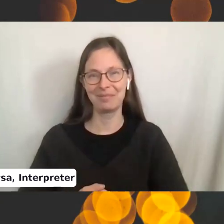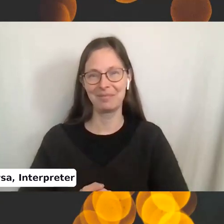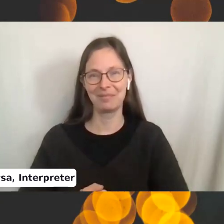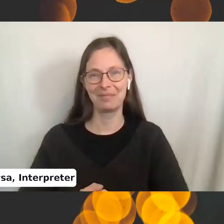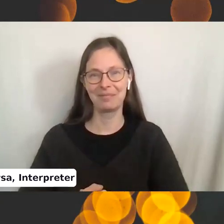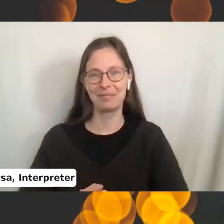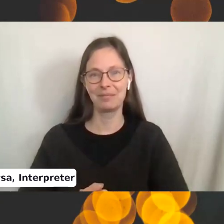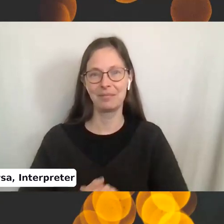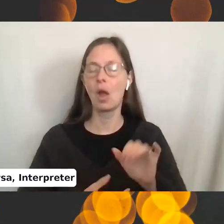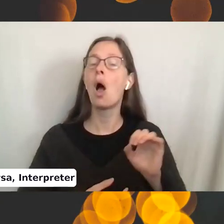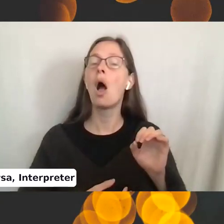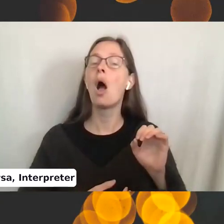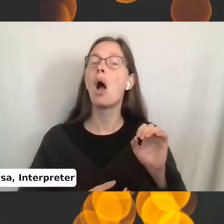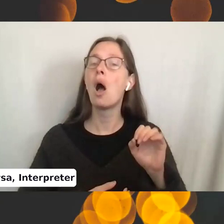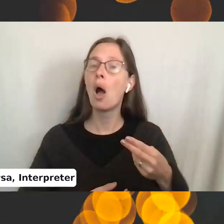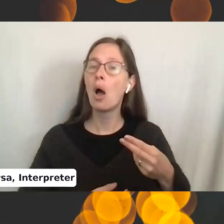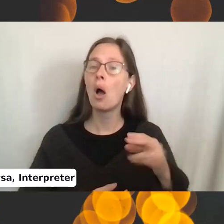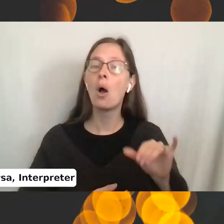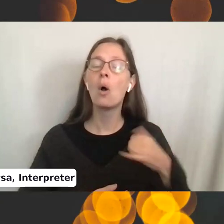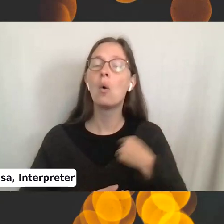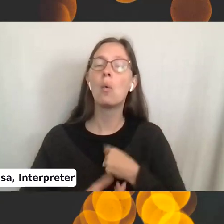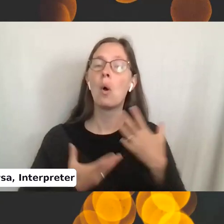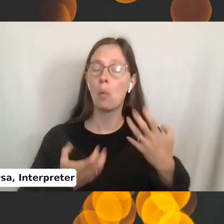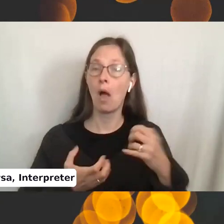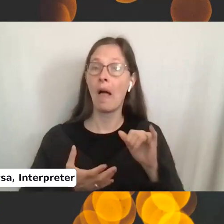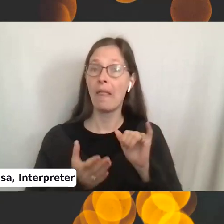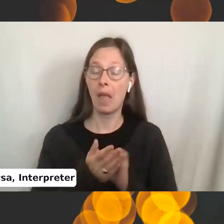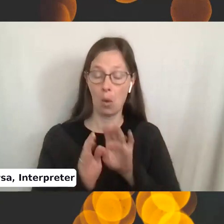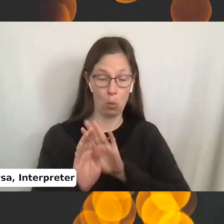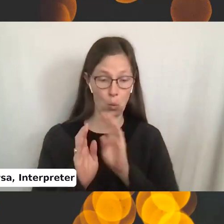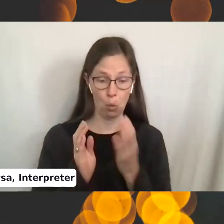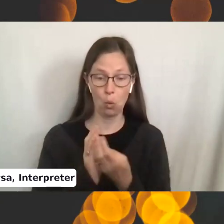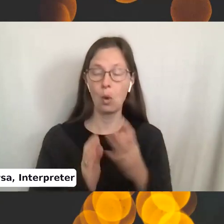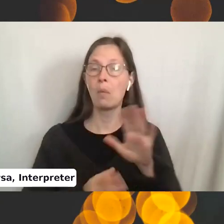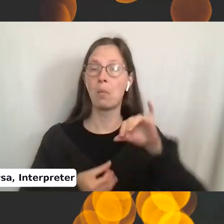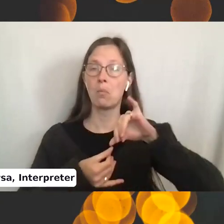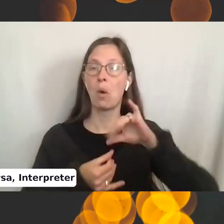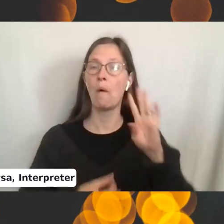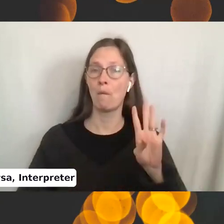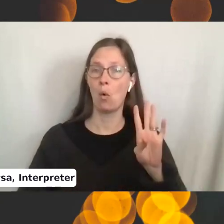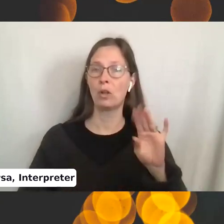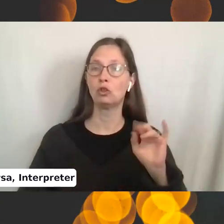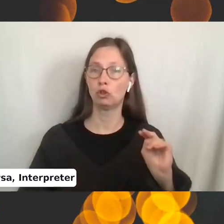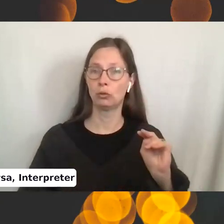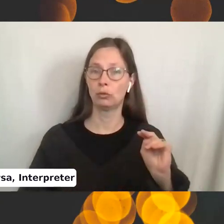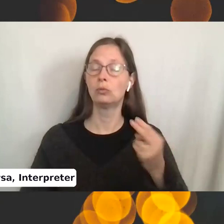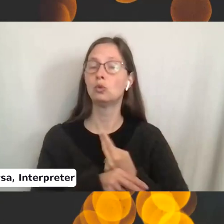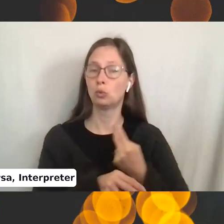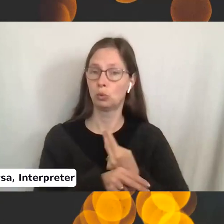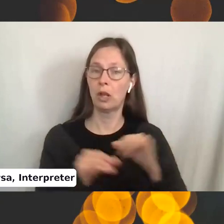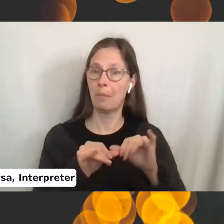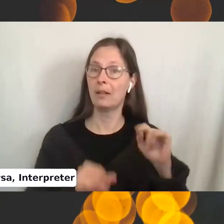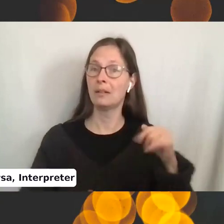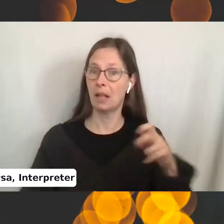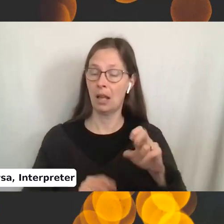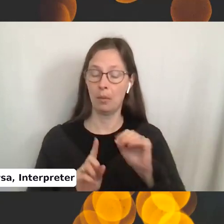like, oh, we want this cozy to be about four inches and you would use the measuring tape and